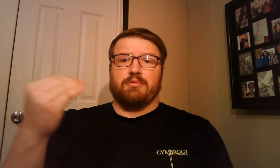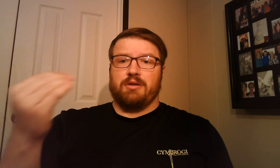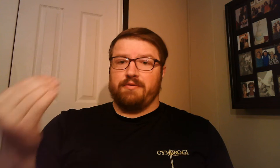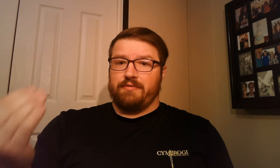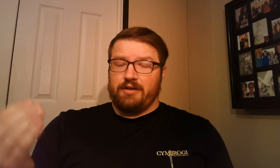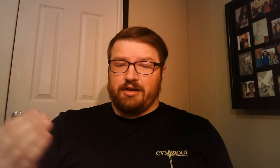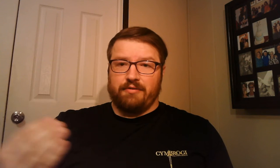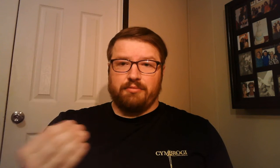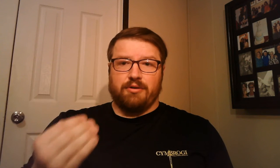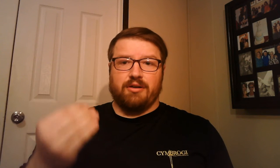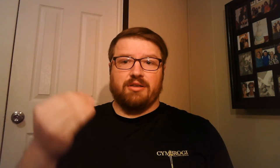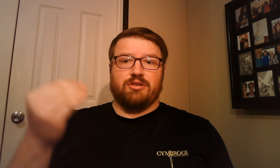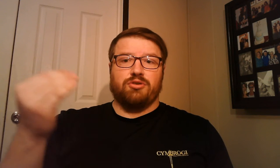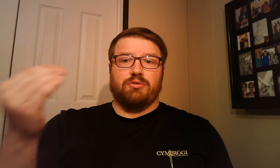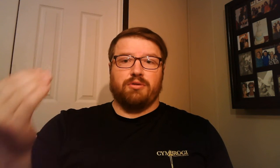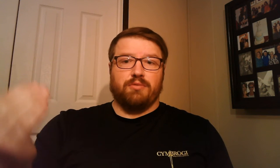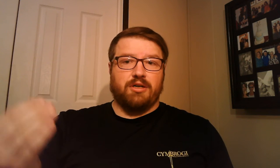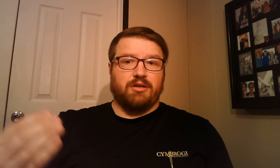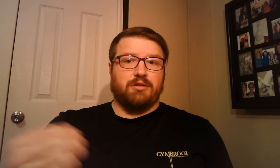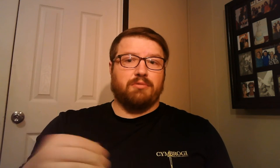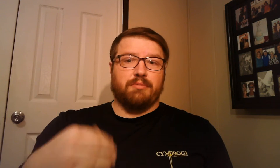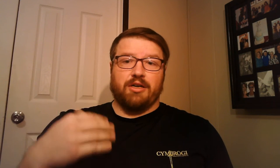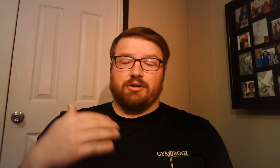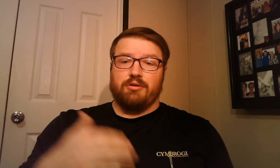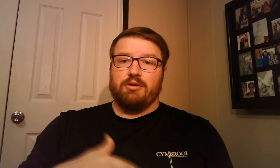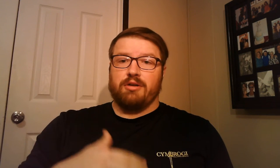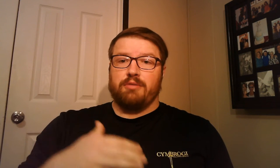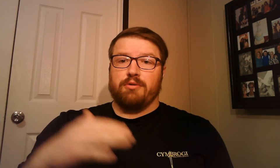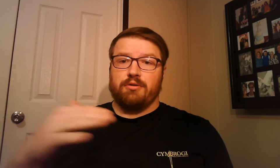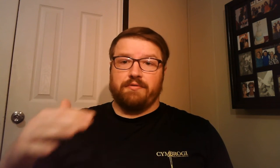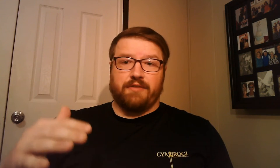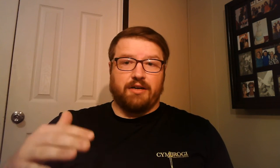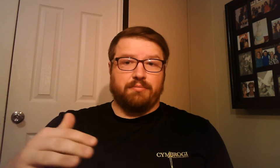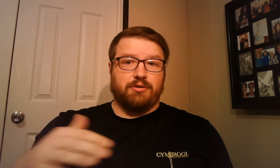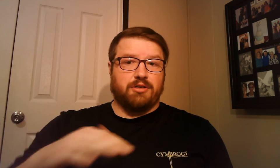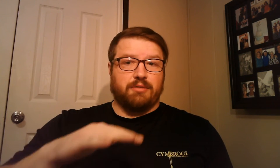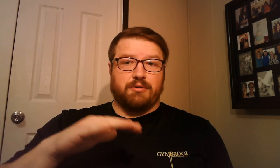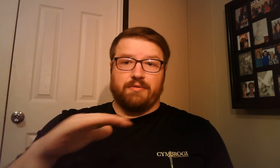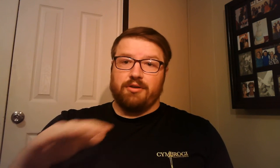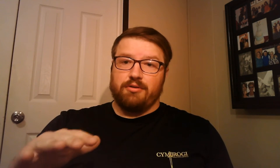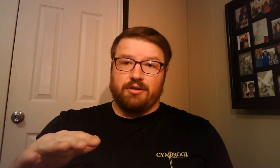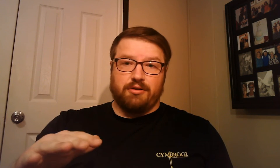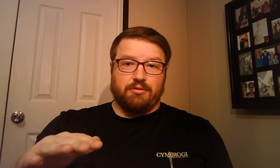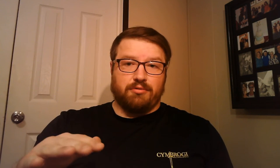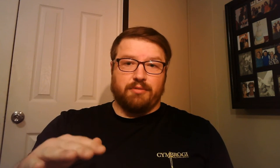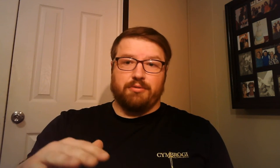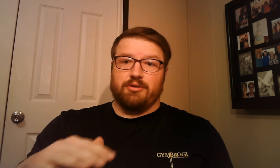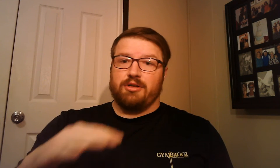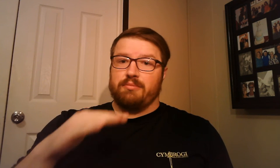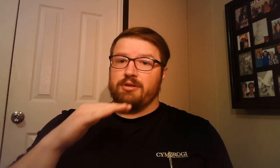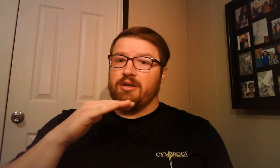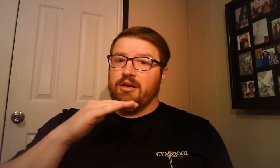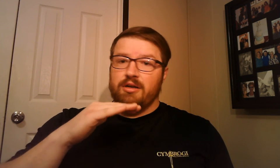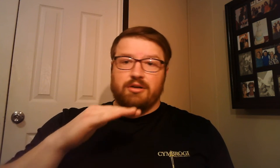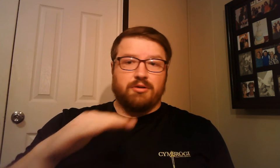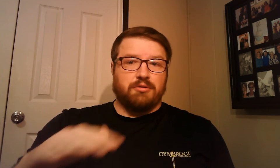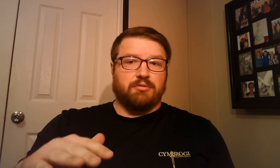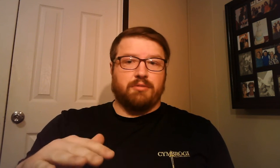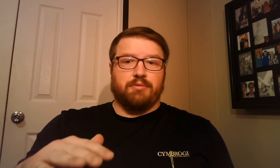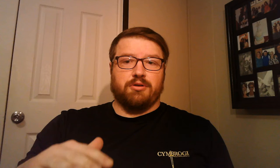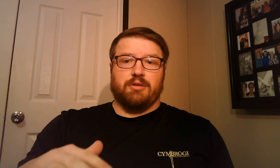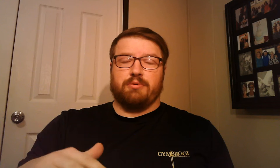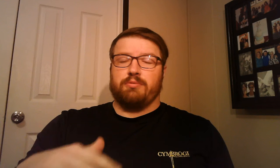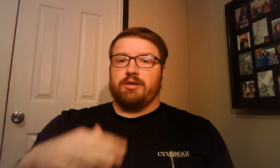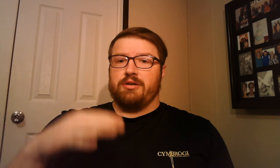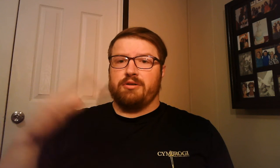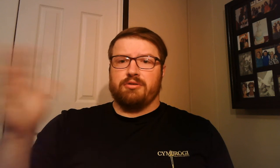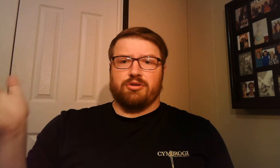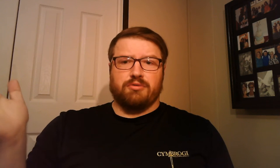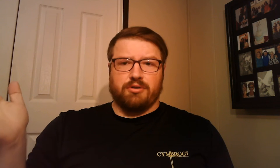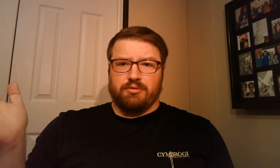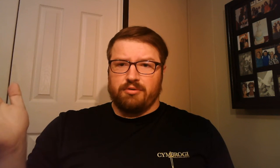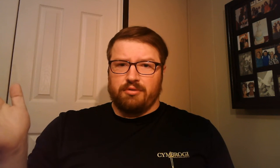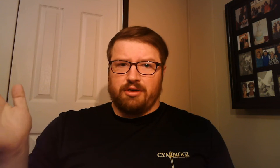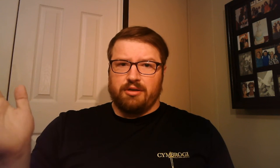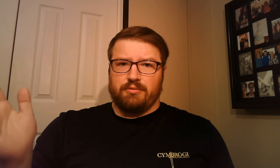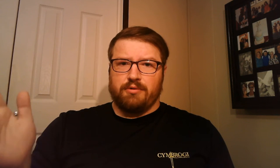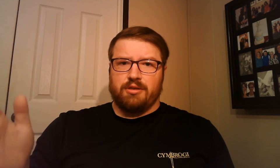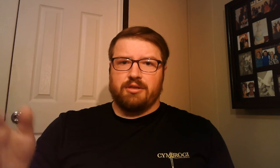if everyone is doing well, we might go, okay, we're going to do five push-ups, if you only do three push-ups, do three push-ups well, don't struggle through the other ones.